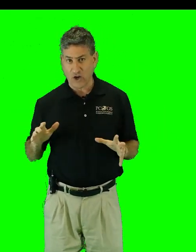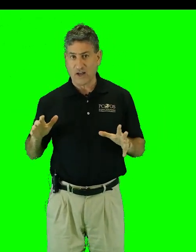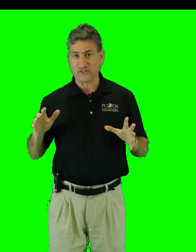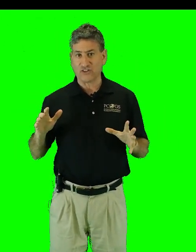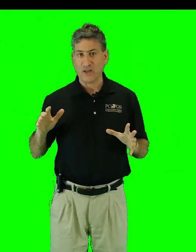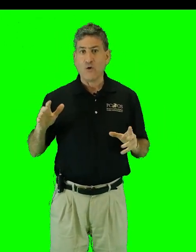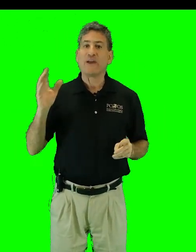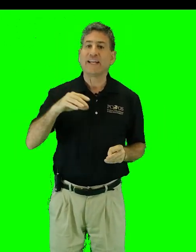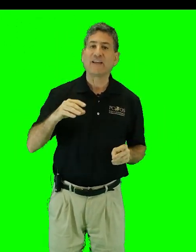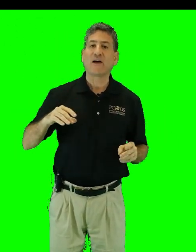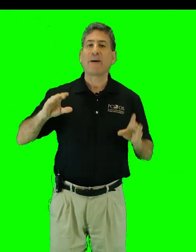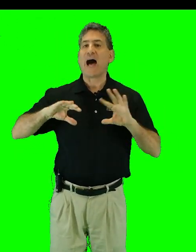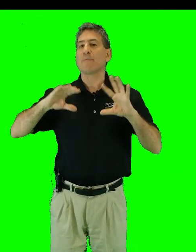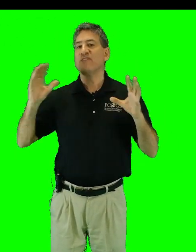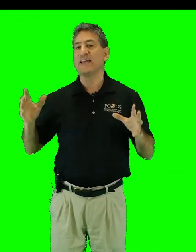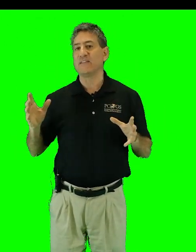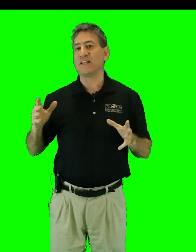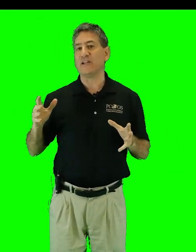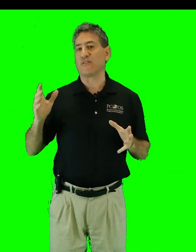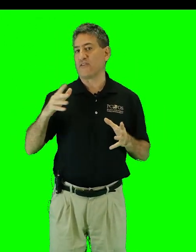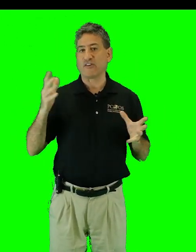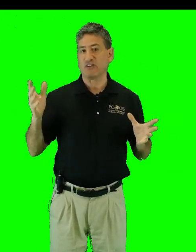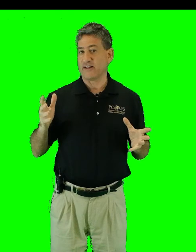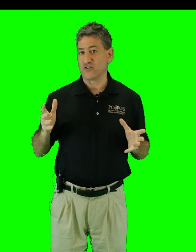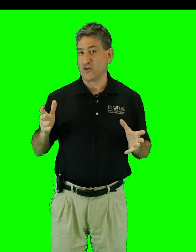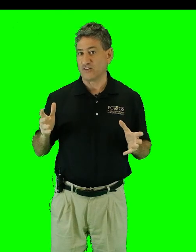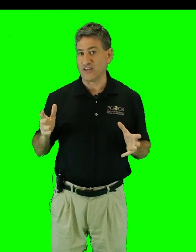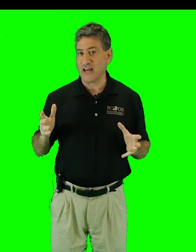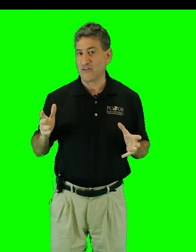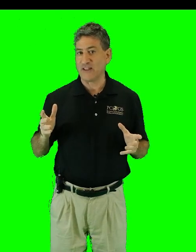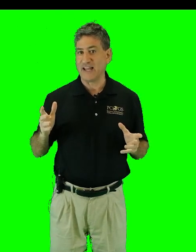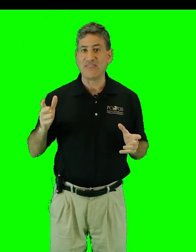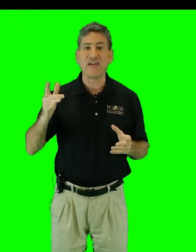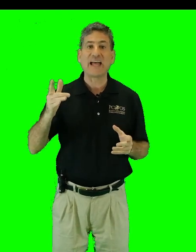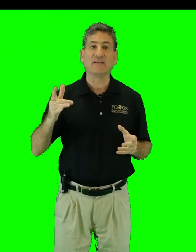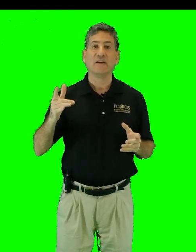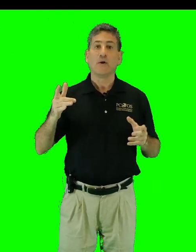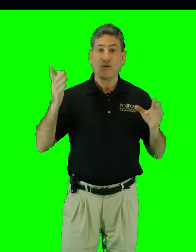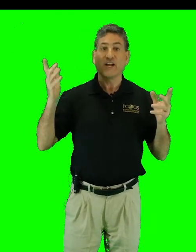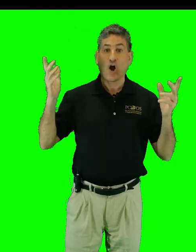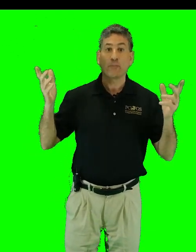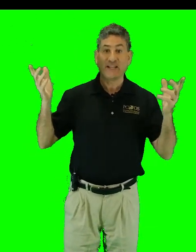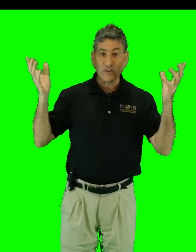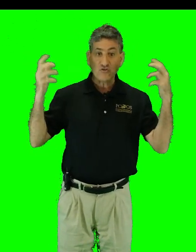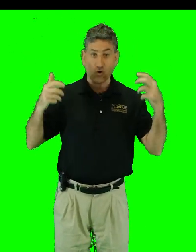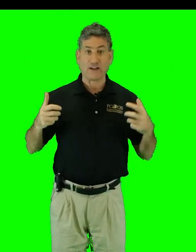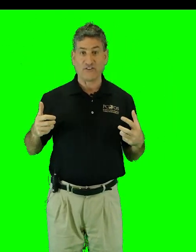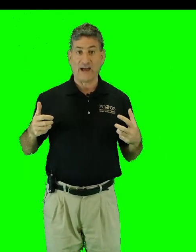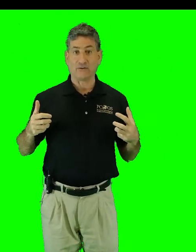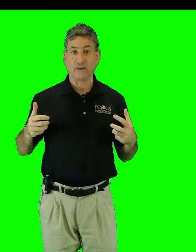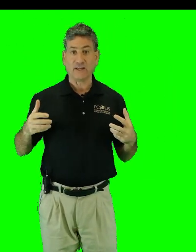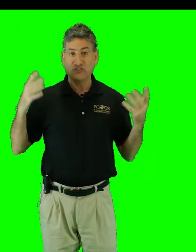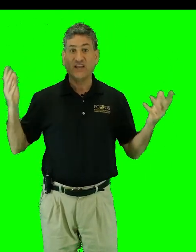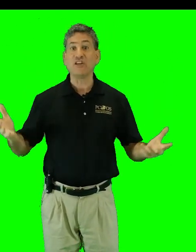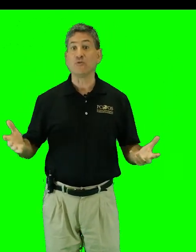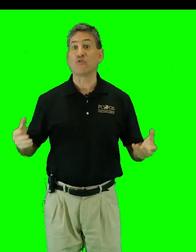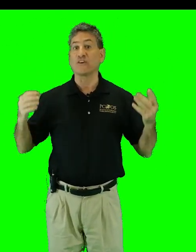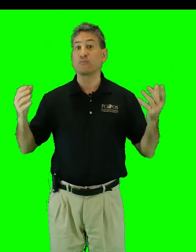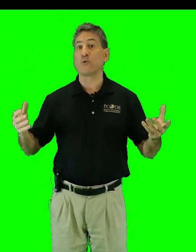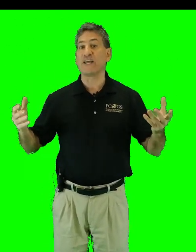cost we can end up obviating the need for fossil energy altogether and then when the carbon is drawn down continue to exploit